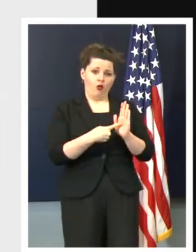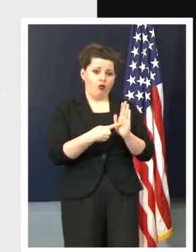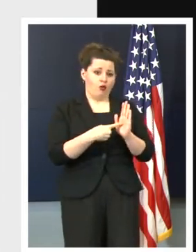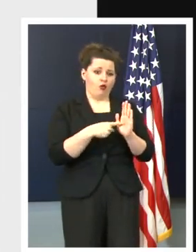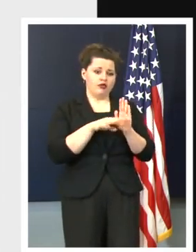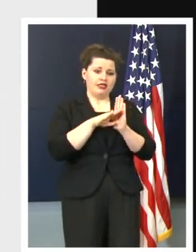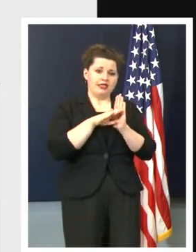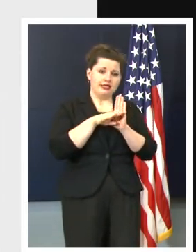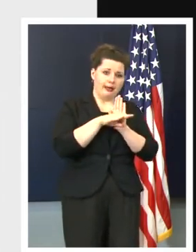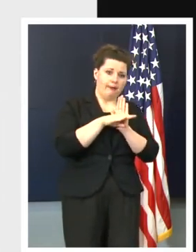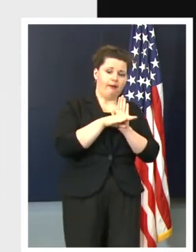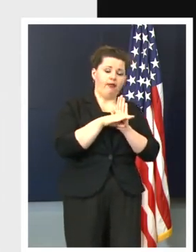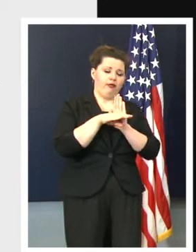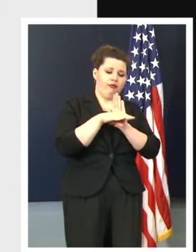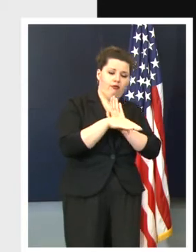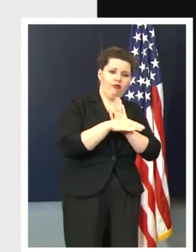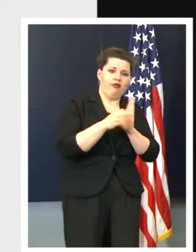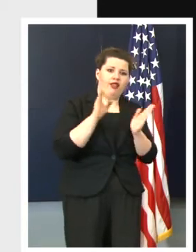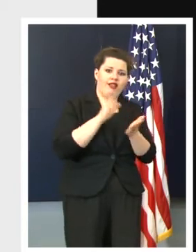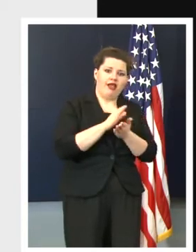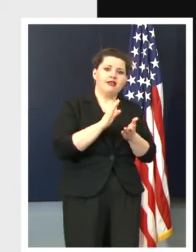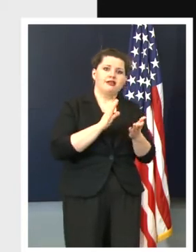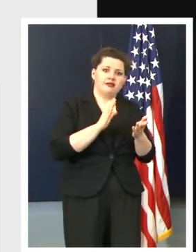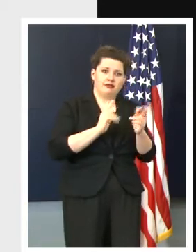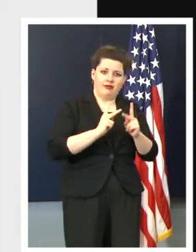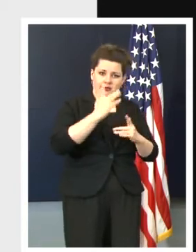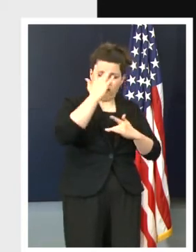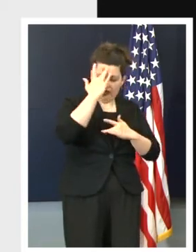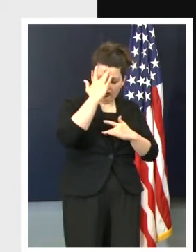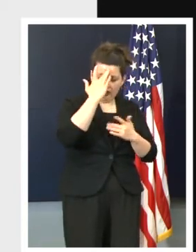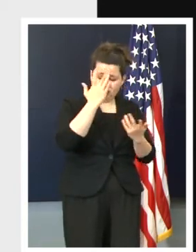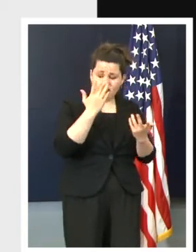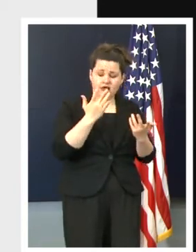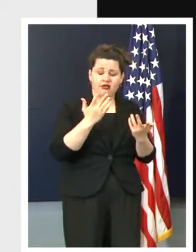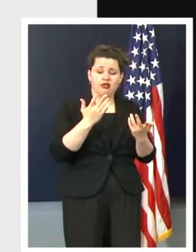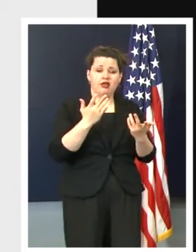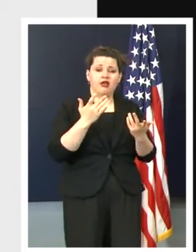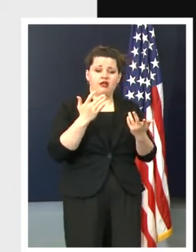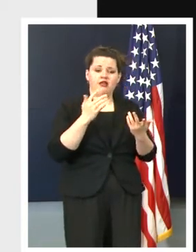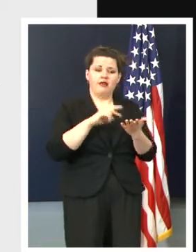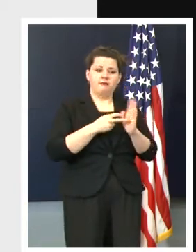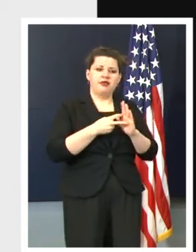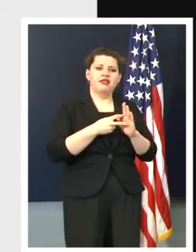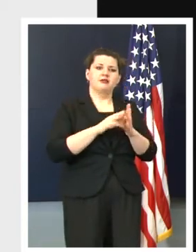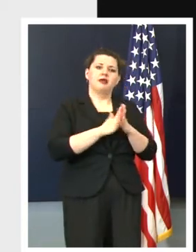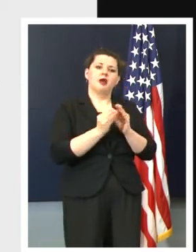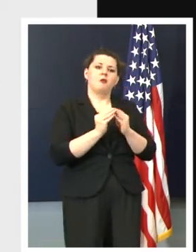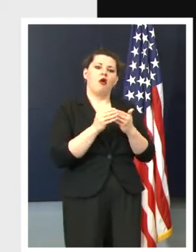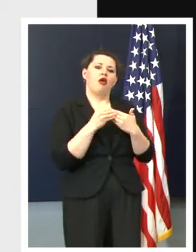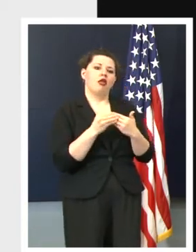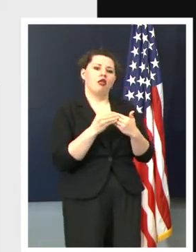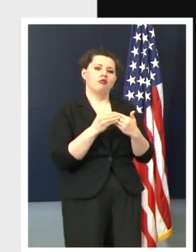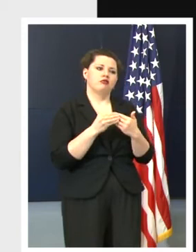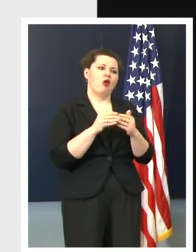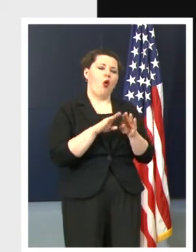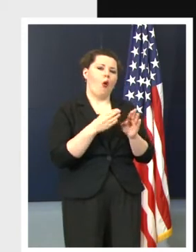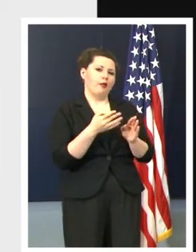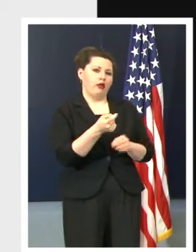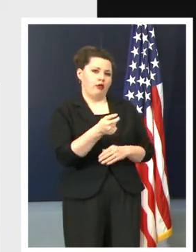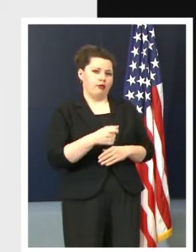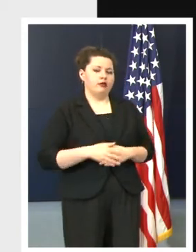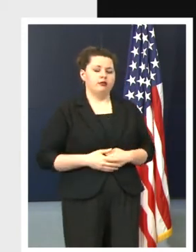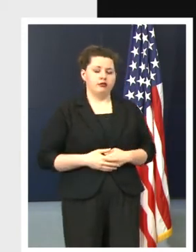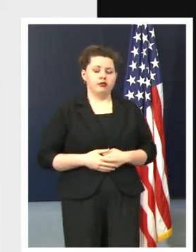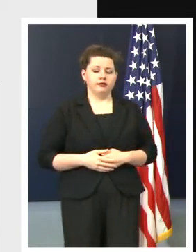have stabilized and saw a downward trend in the number of cases we've opened up or loosened some of the restrictions. Do you want to add one more?